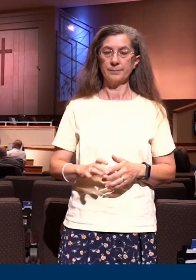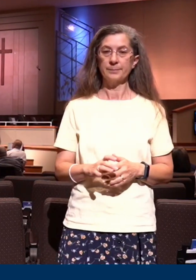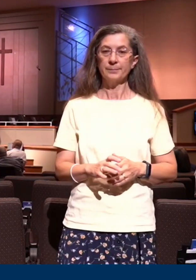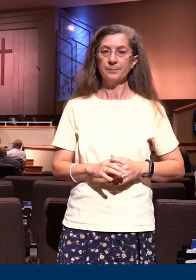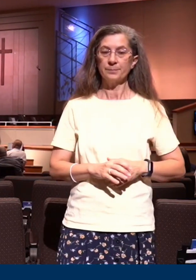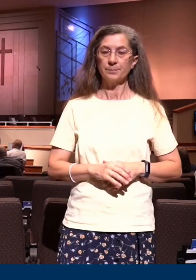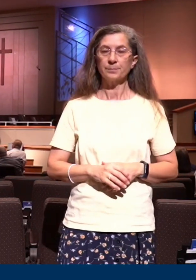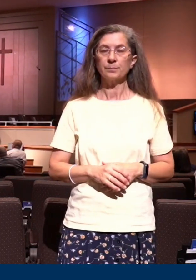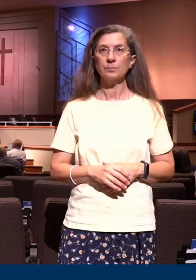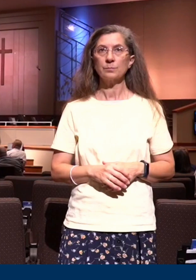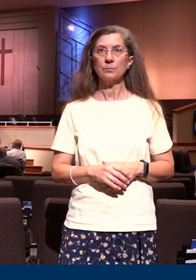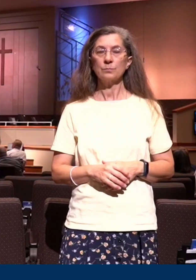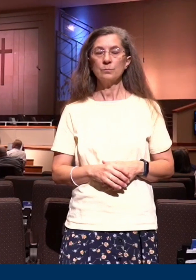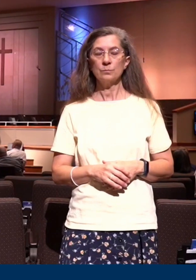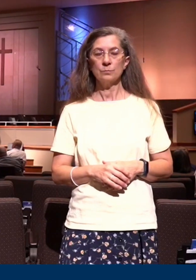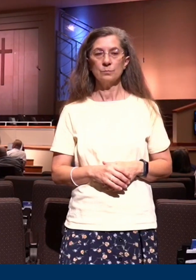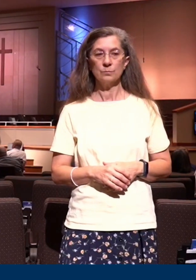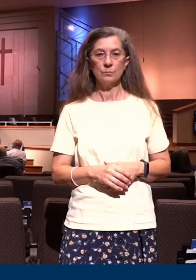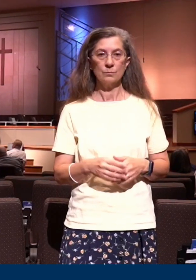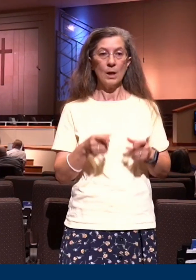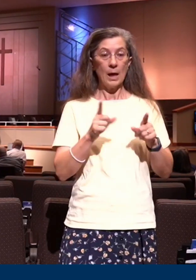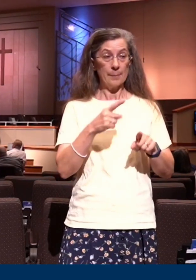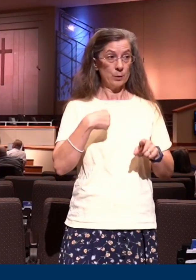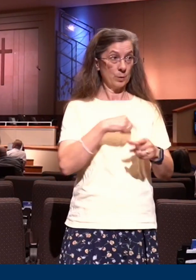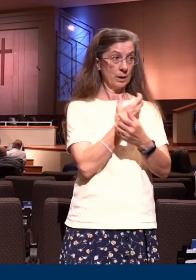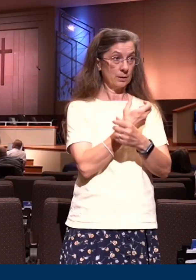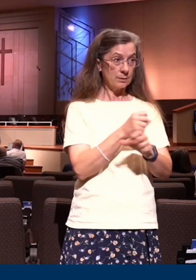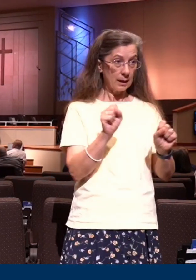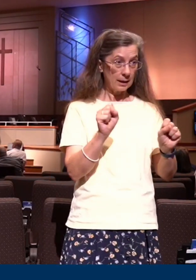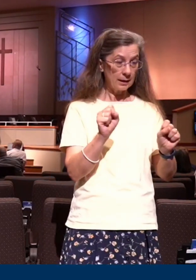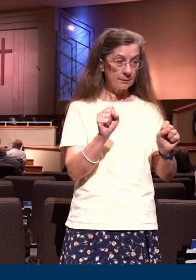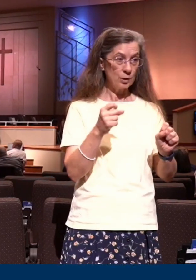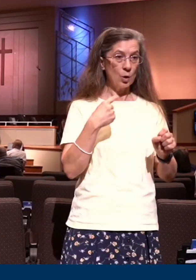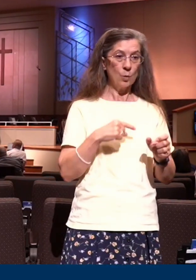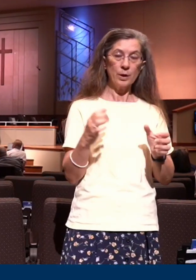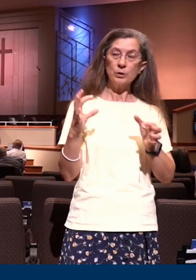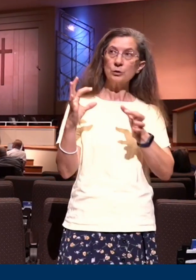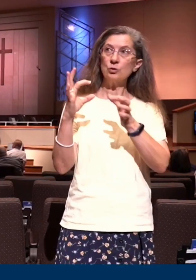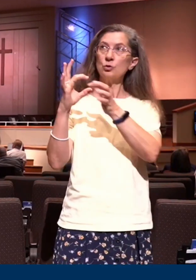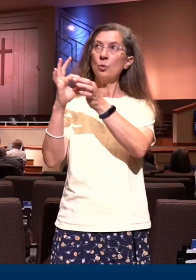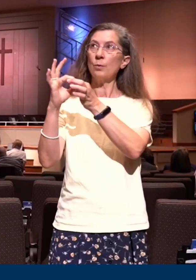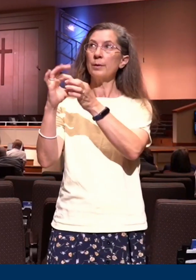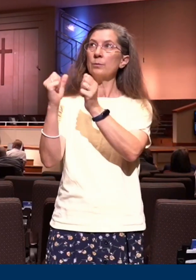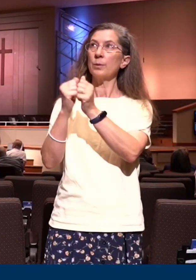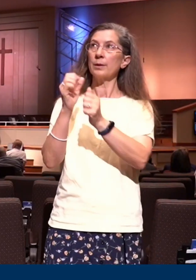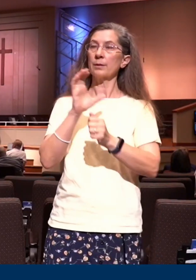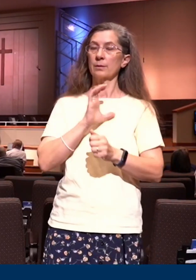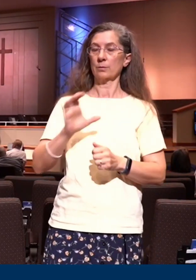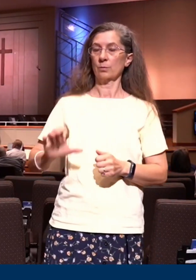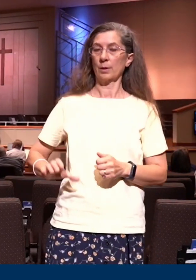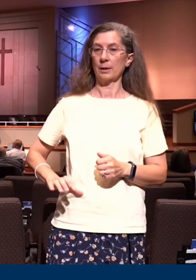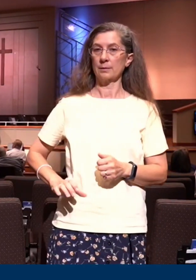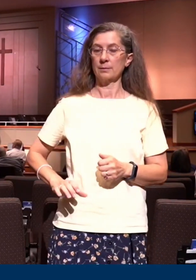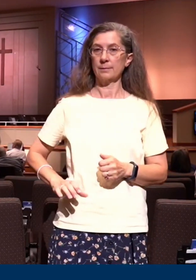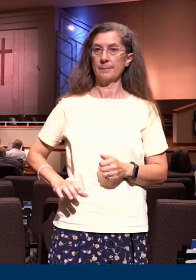we are saved, we are in joint origin with the Lord. As a graft in a tree,